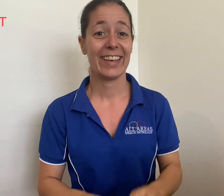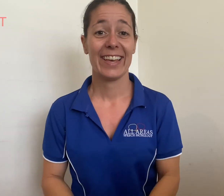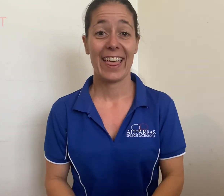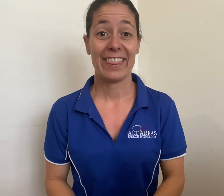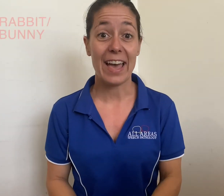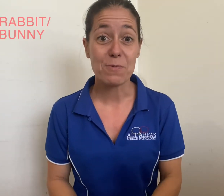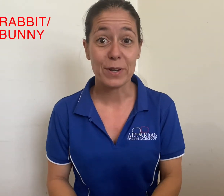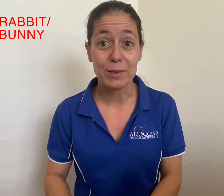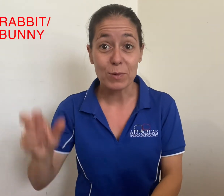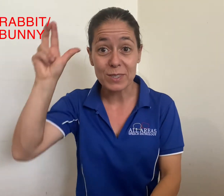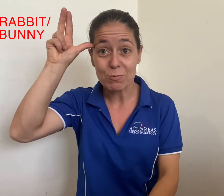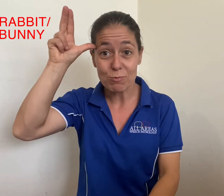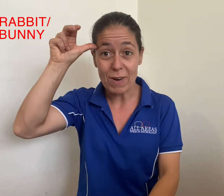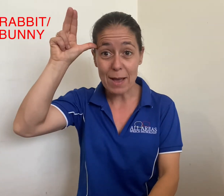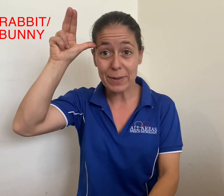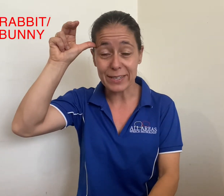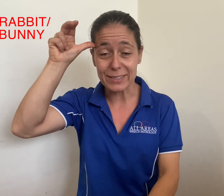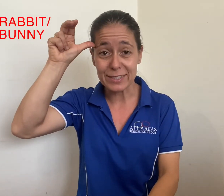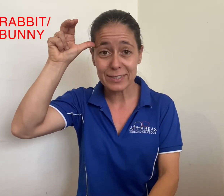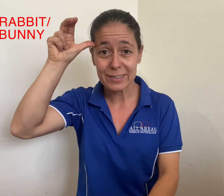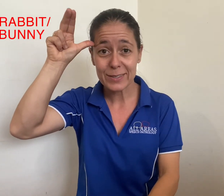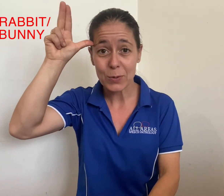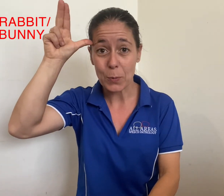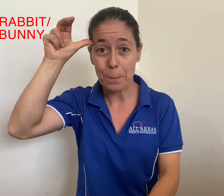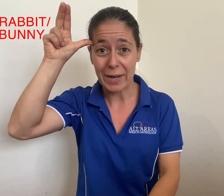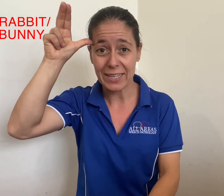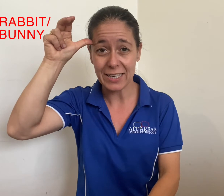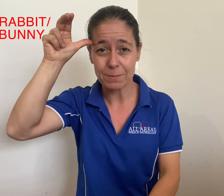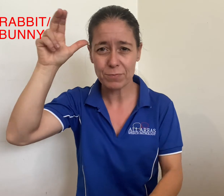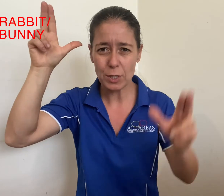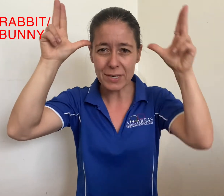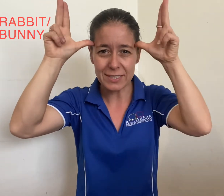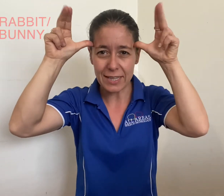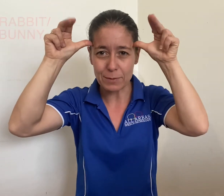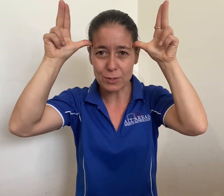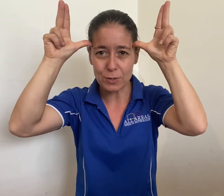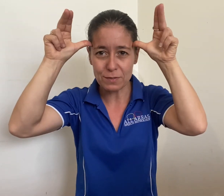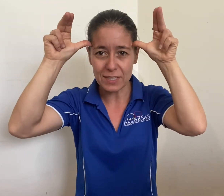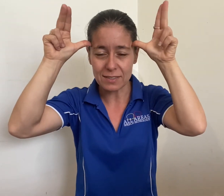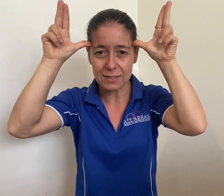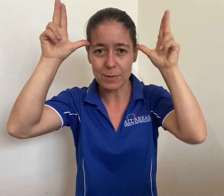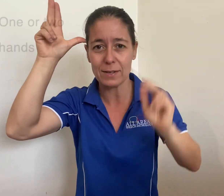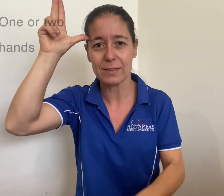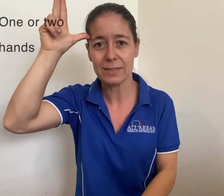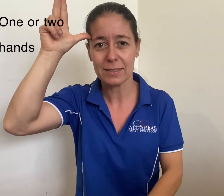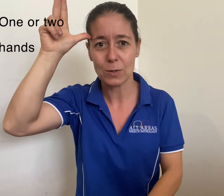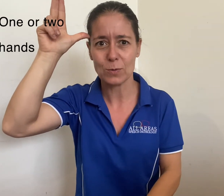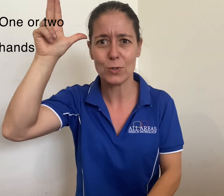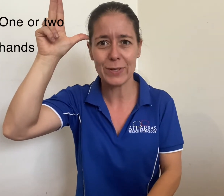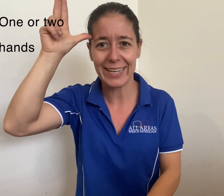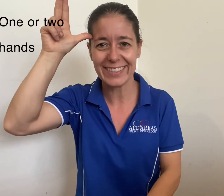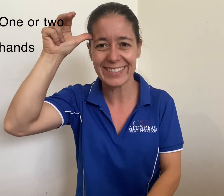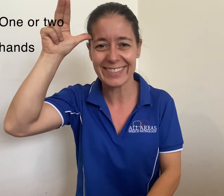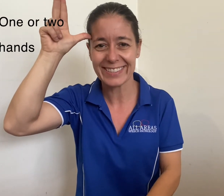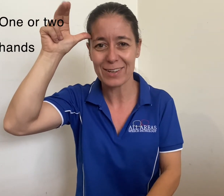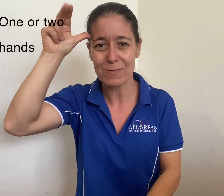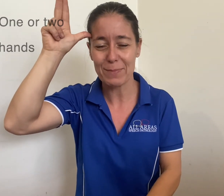that word was rabbit or bunny. You might see that with two fingers as well. Two hands. Rabbit.